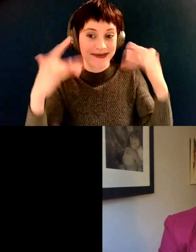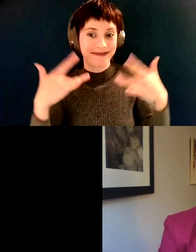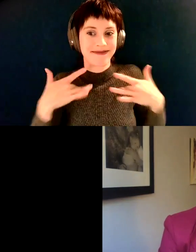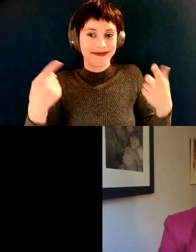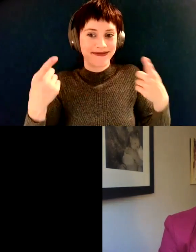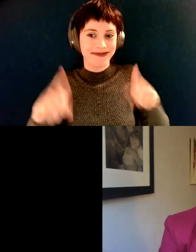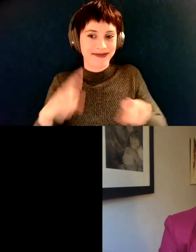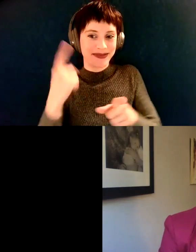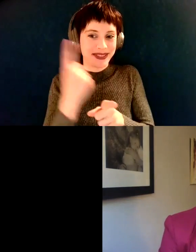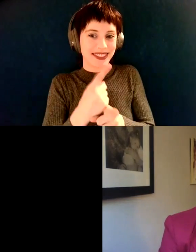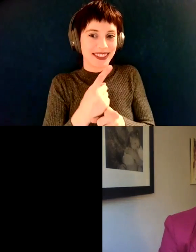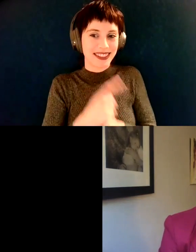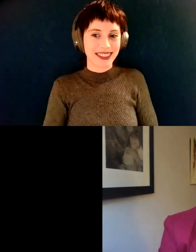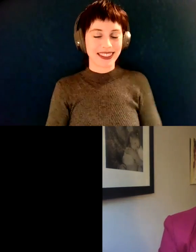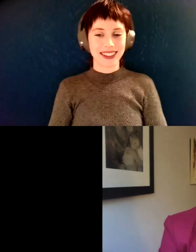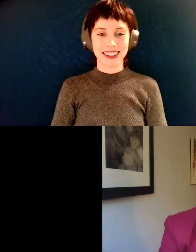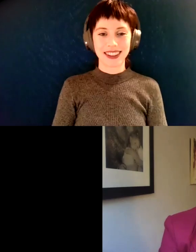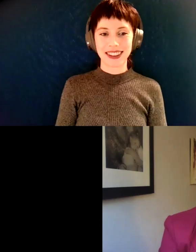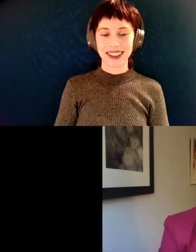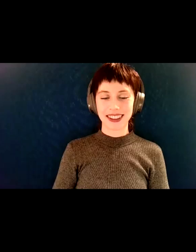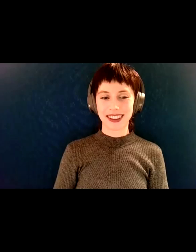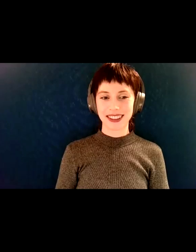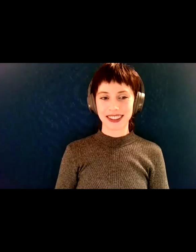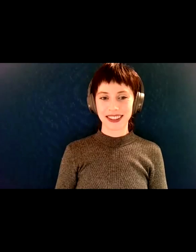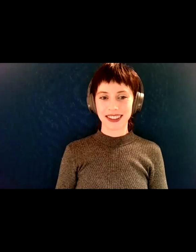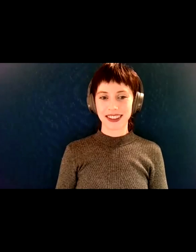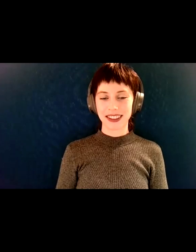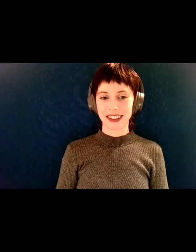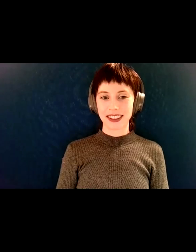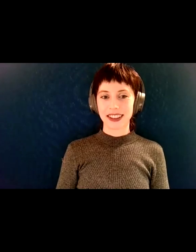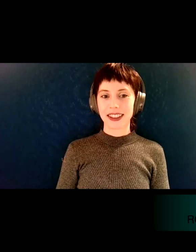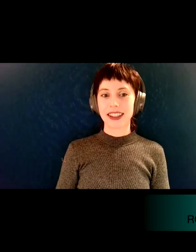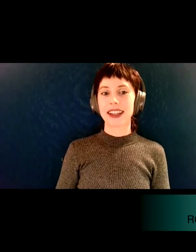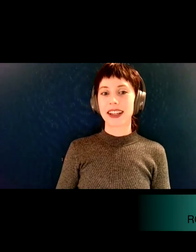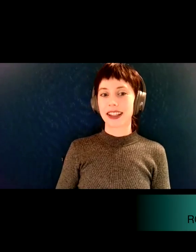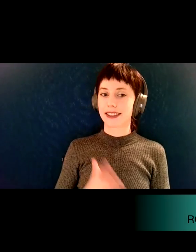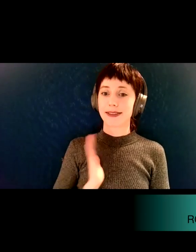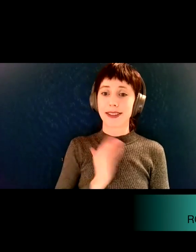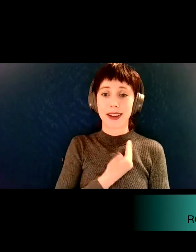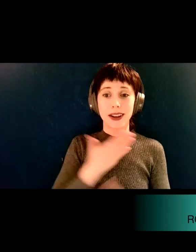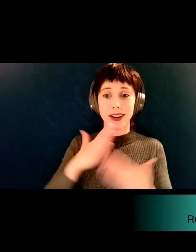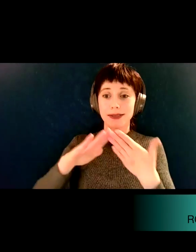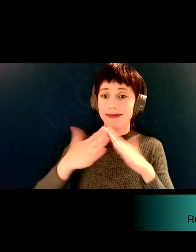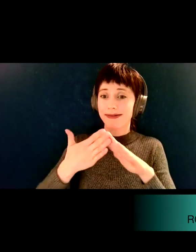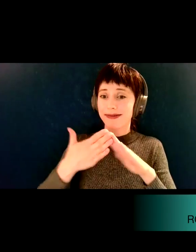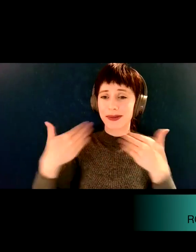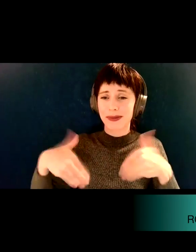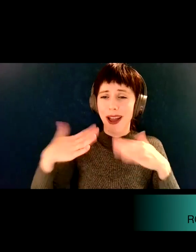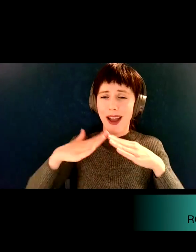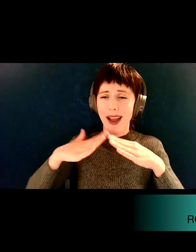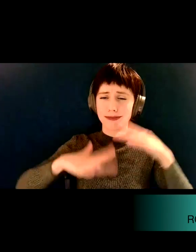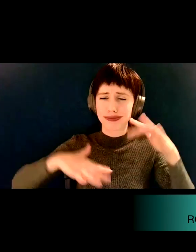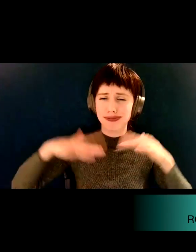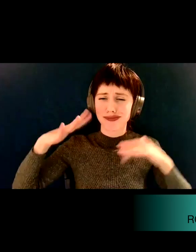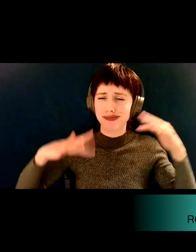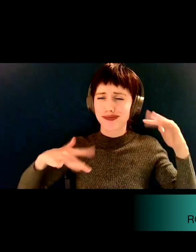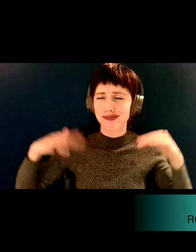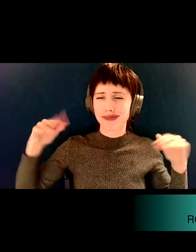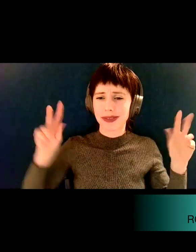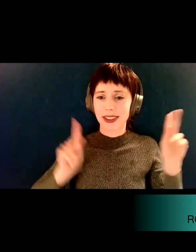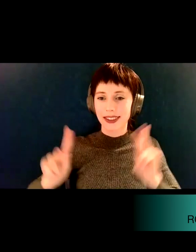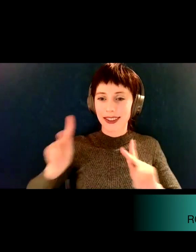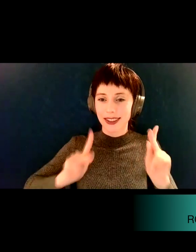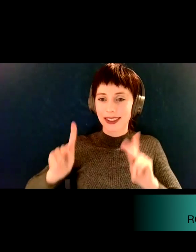Our community is incredibly diverse. Yeah, we have a lot of